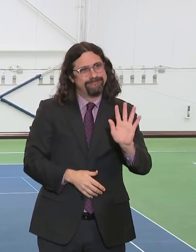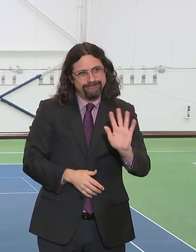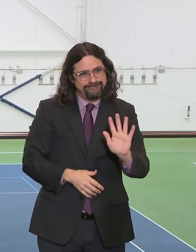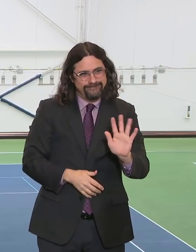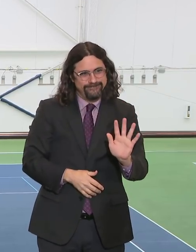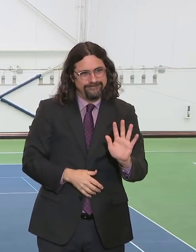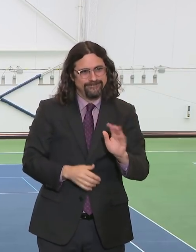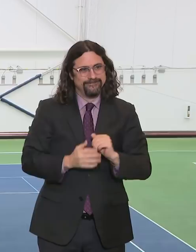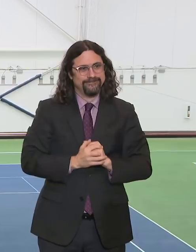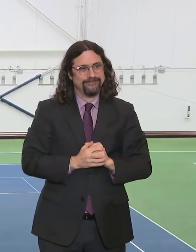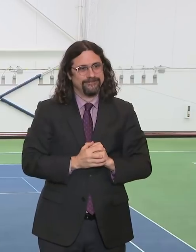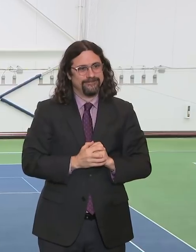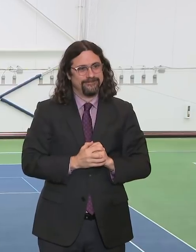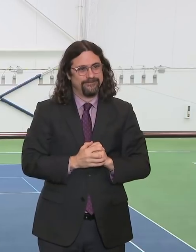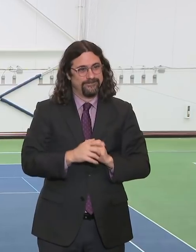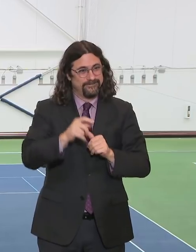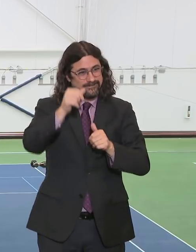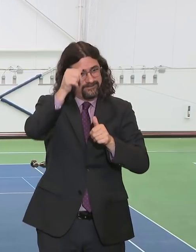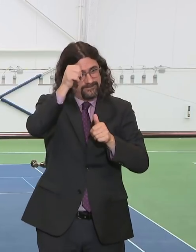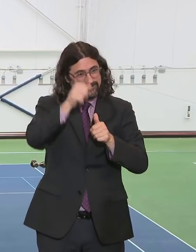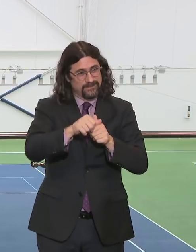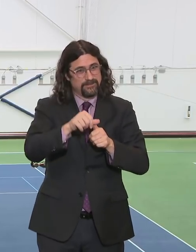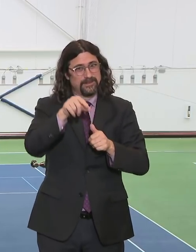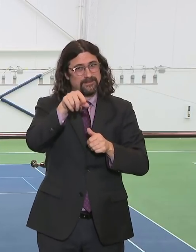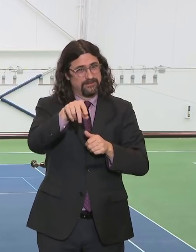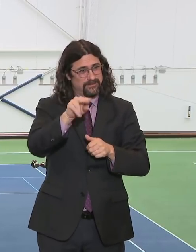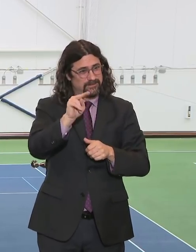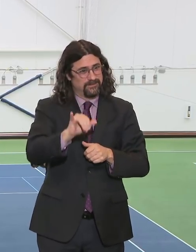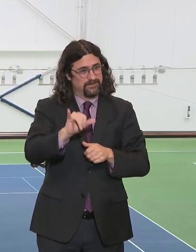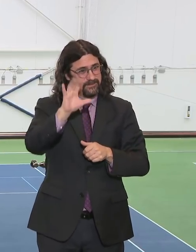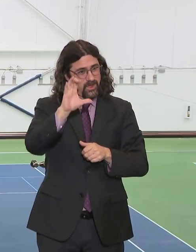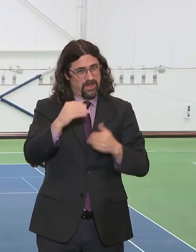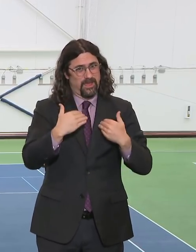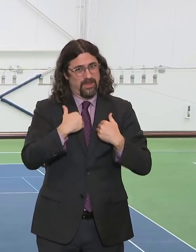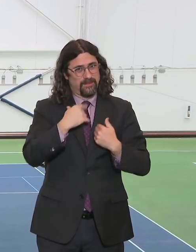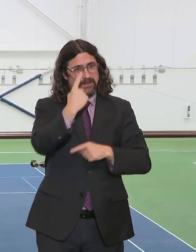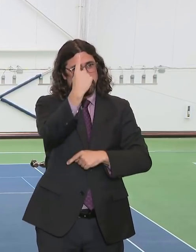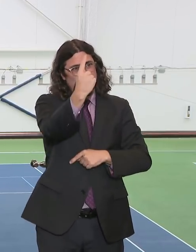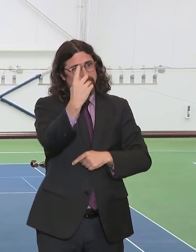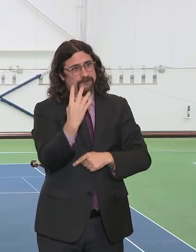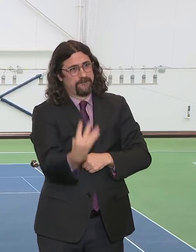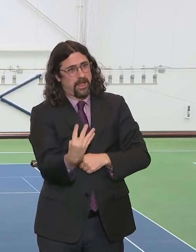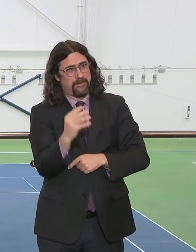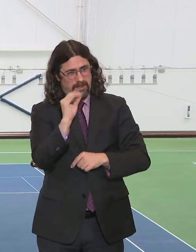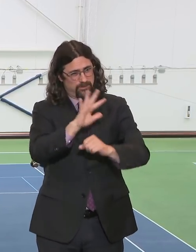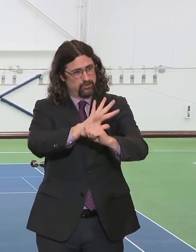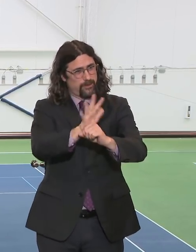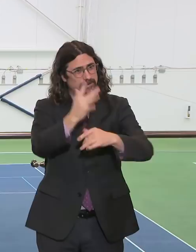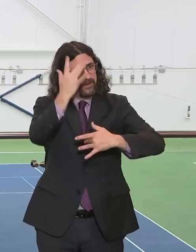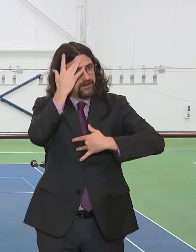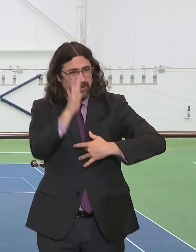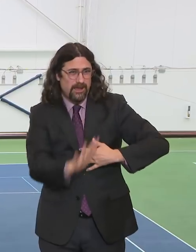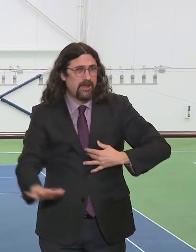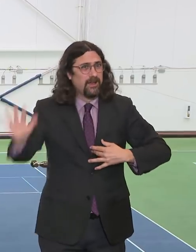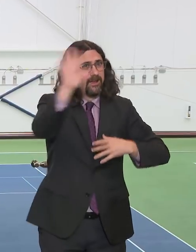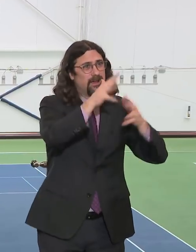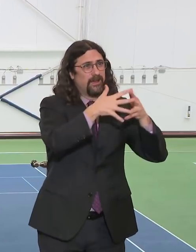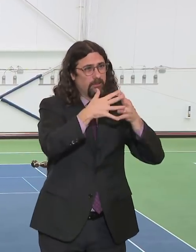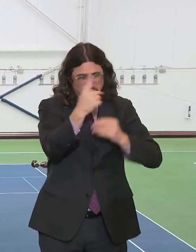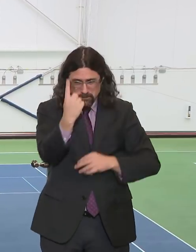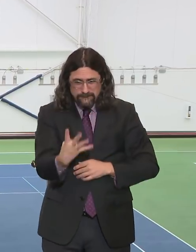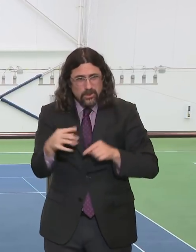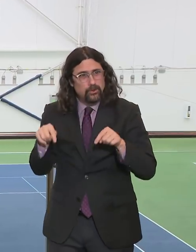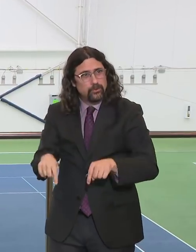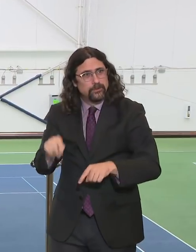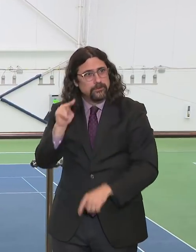And I have spoken several times to the President in recent days, to the Defense Secretary, to the Chairman the Joint Chiefs of Staff